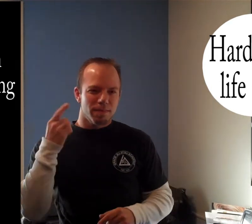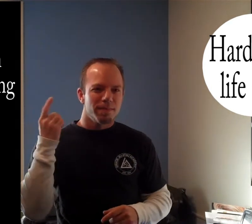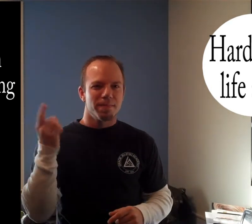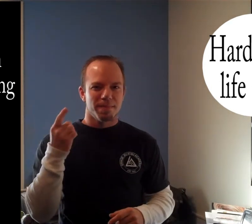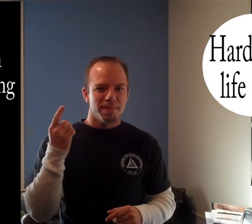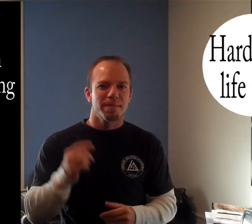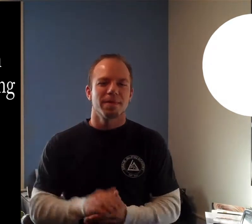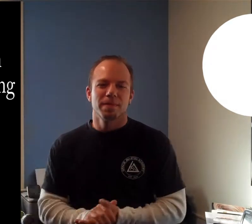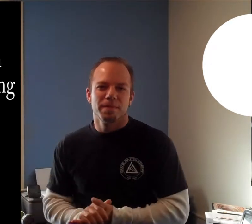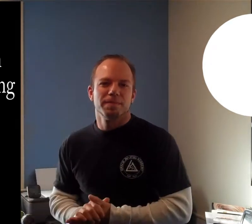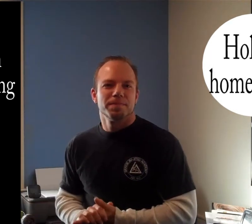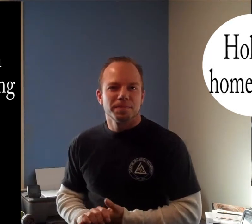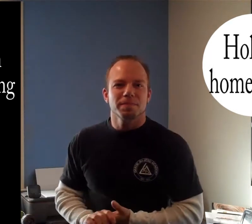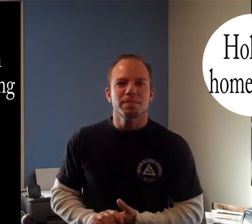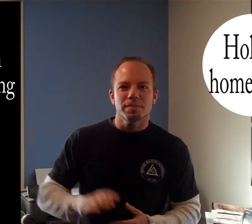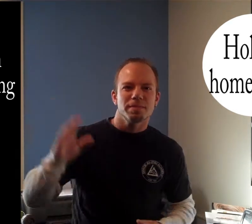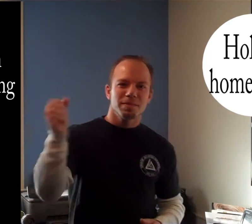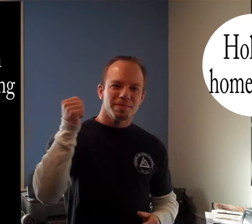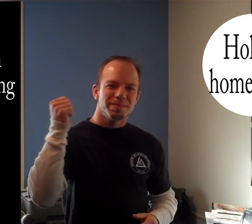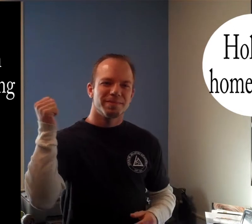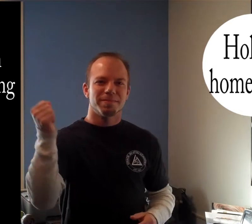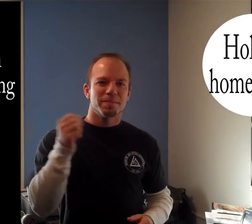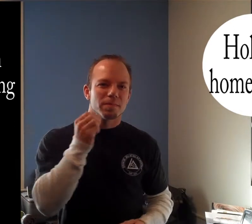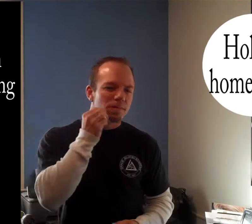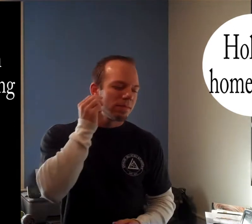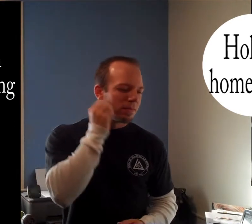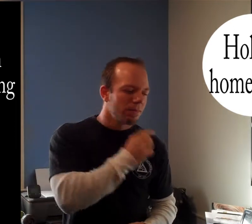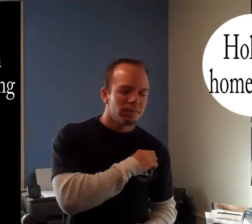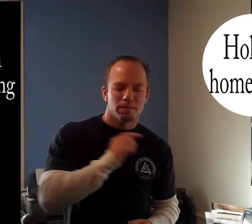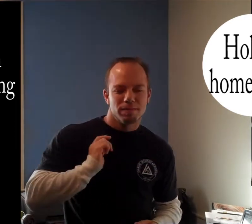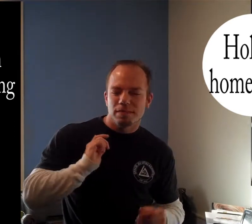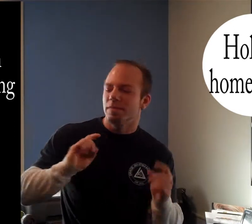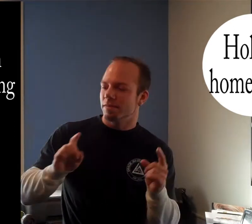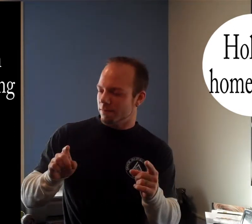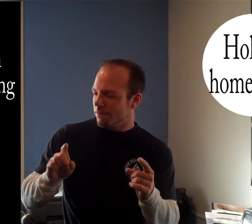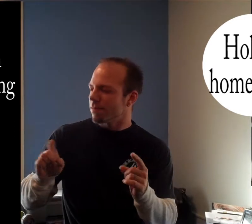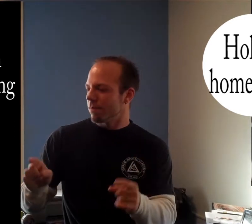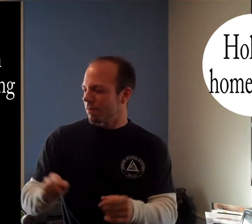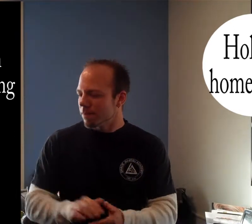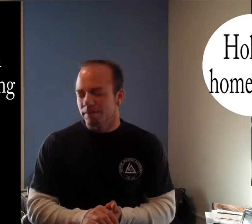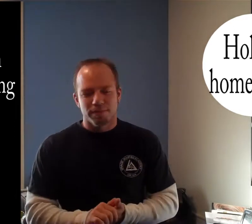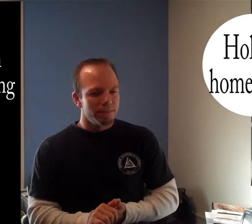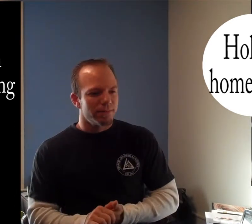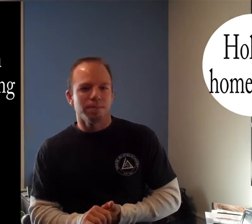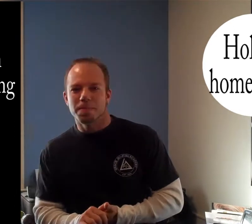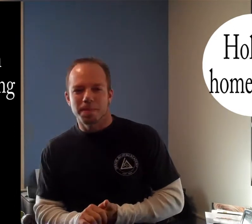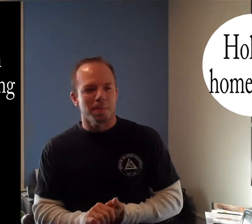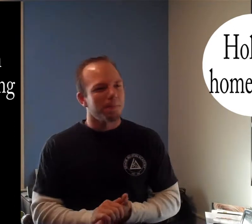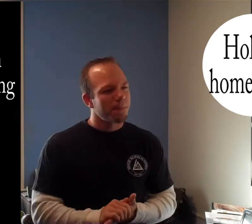We're going home. Just hold on. We're going home. We're going